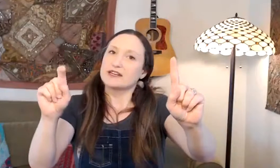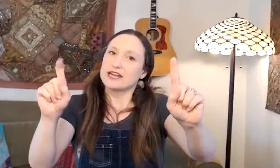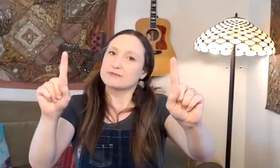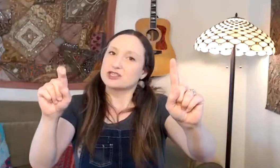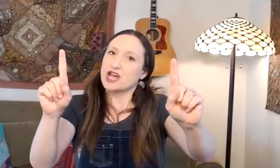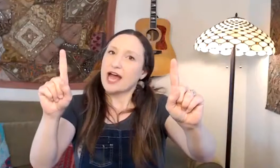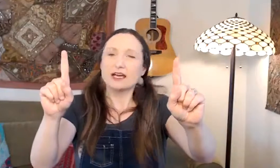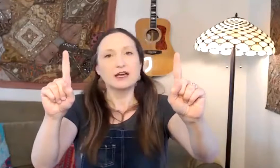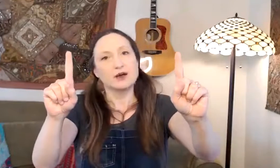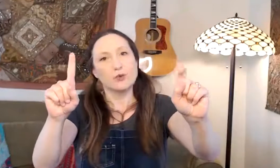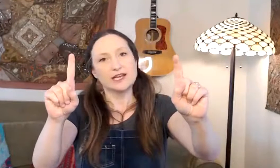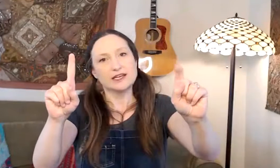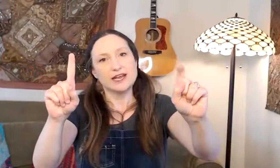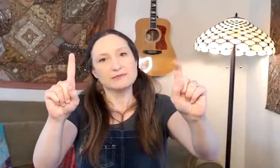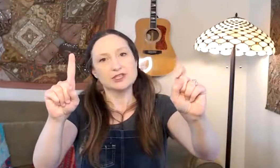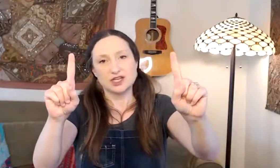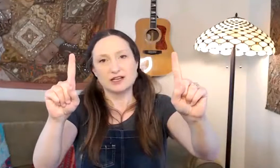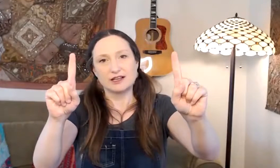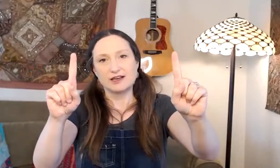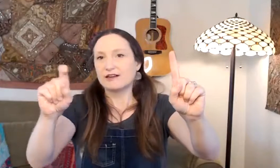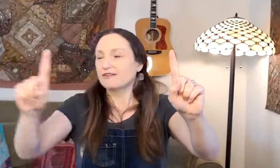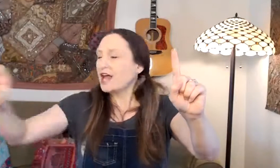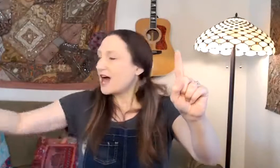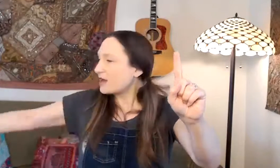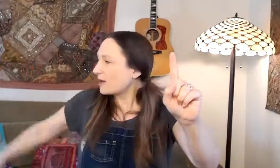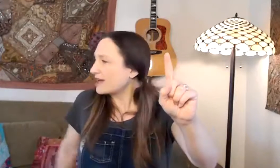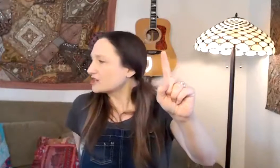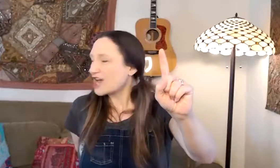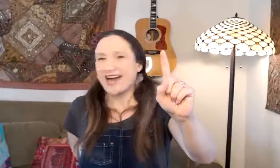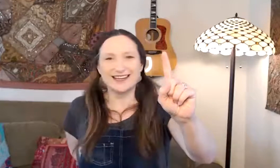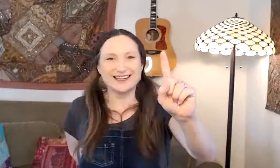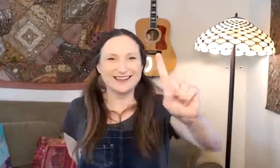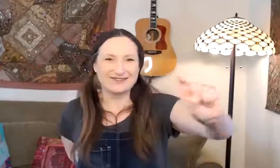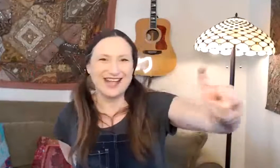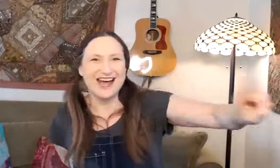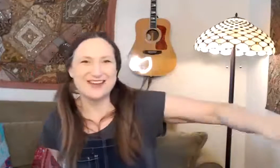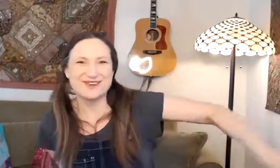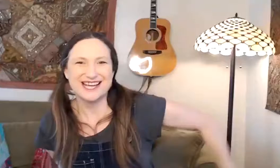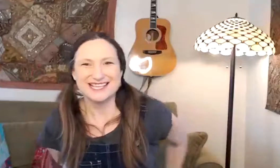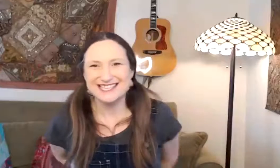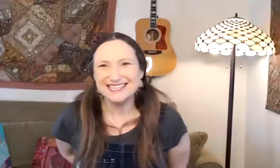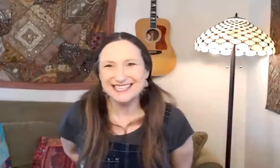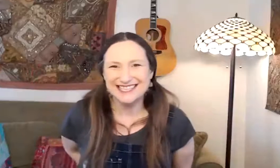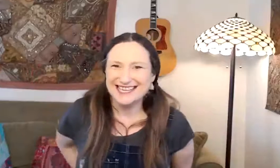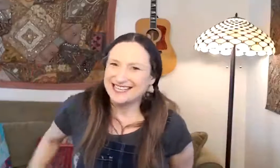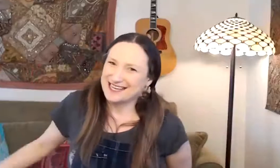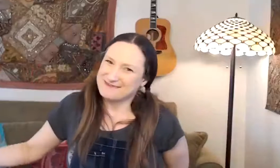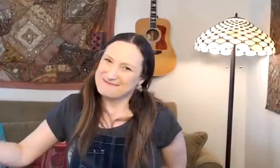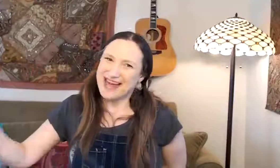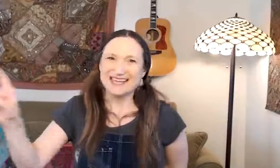named Jack. One named Jill. Fly away, Jack. Fly away, Jill. Come back,